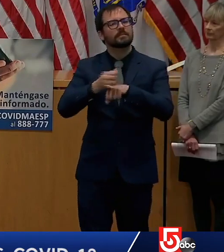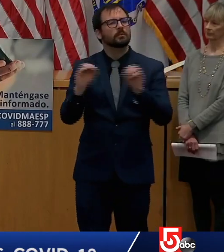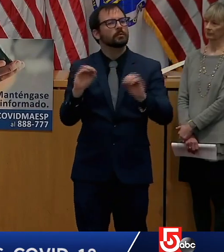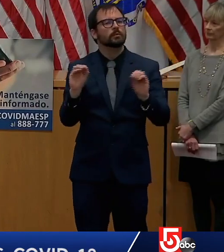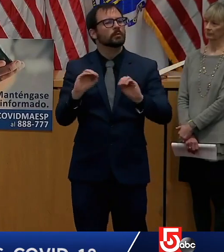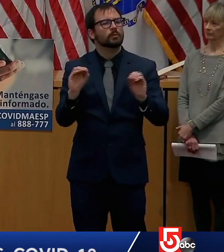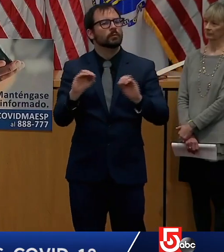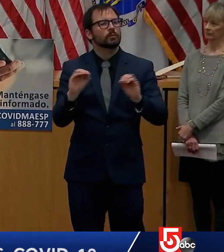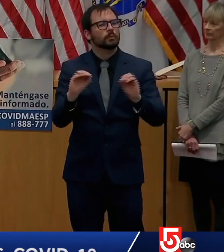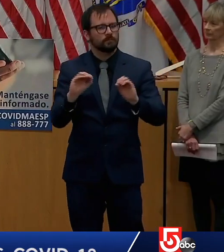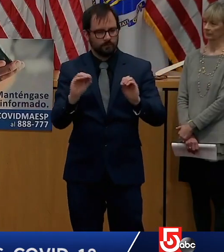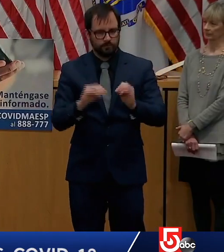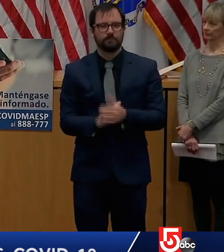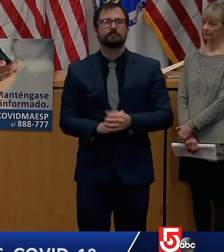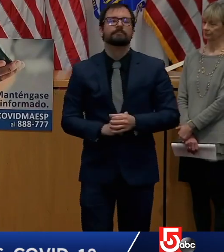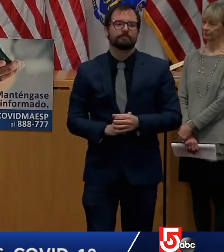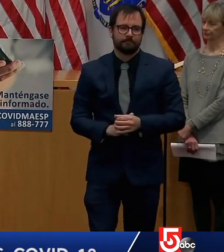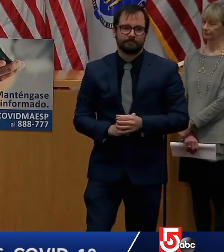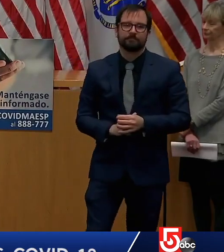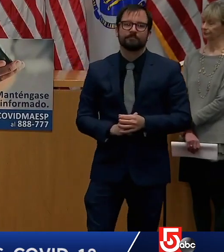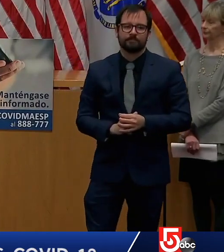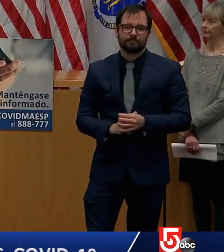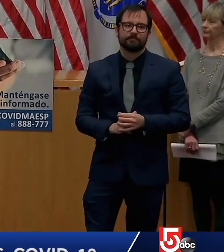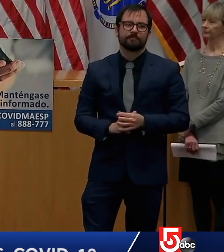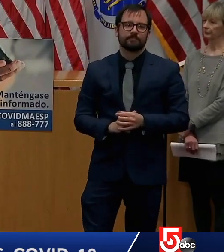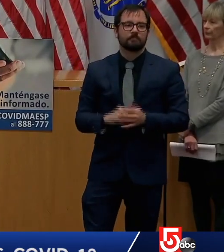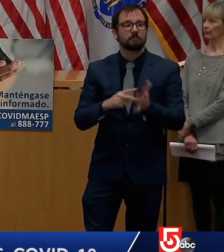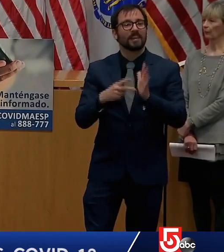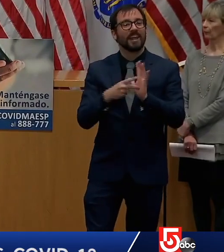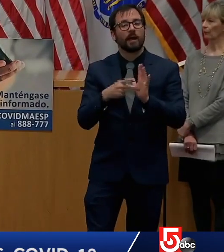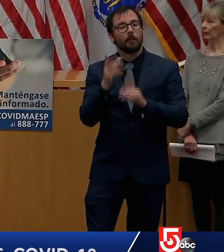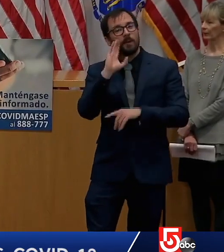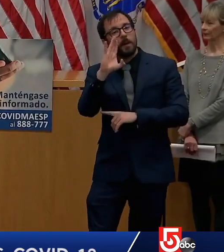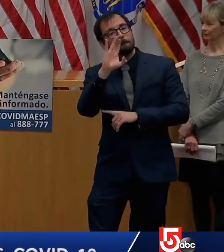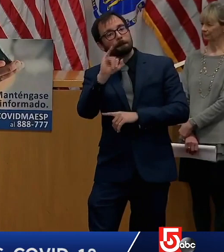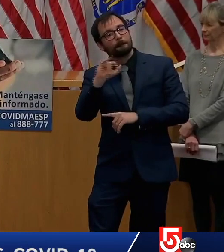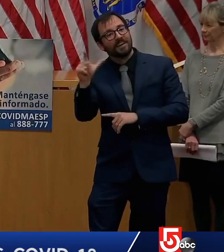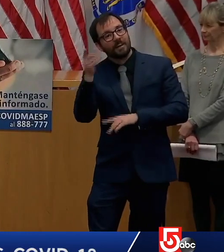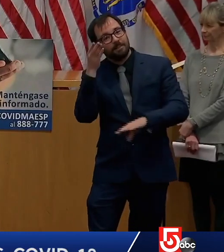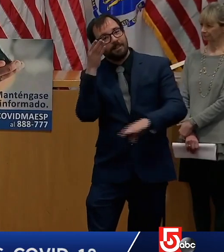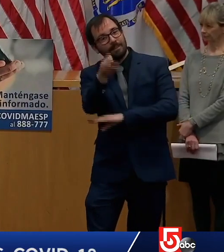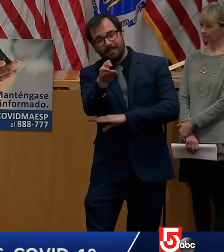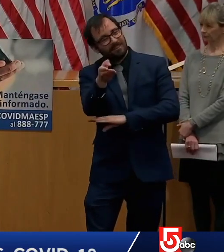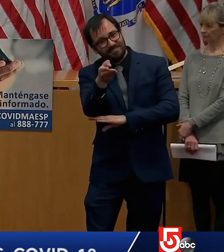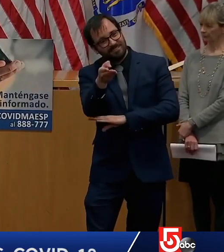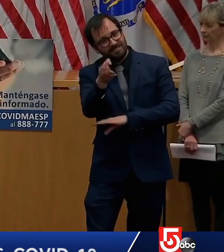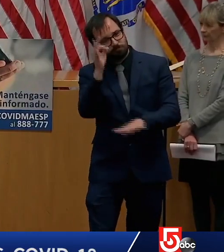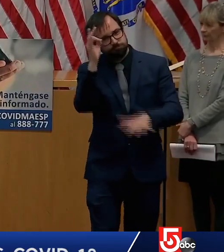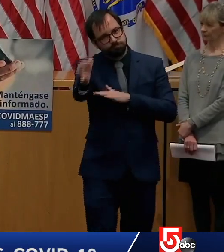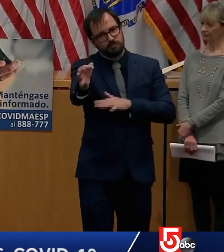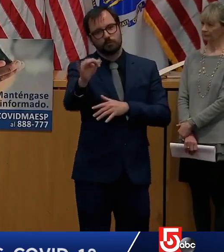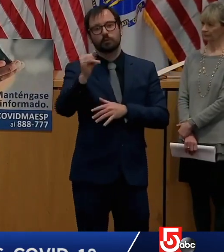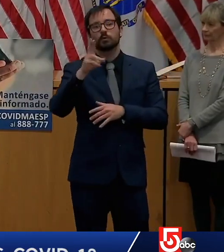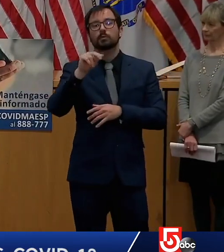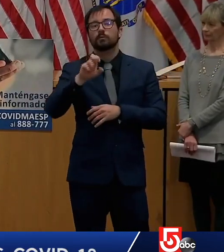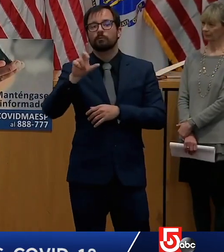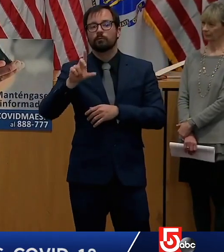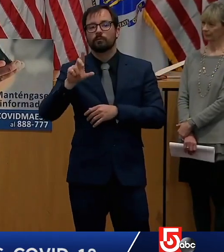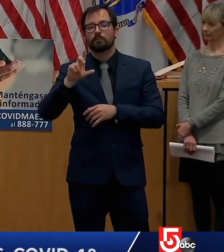Assistance will not receive a bill until the middle of July 2020 with the next payment due in August.